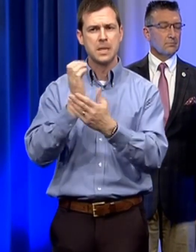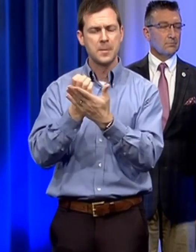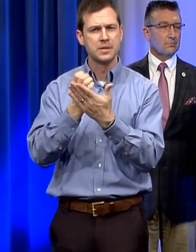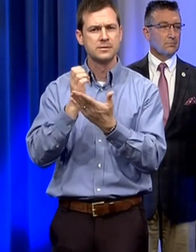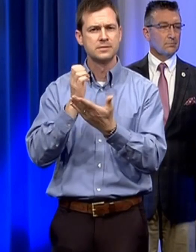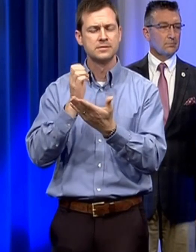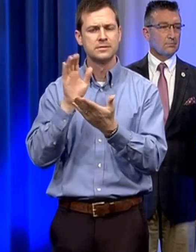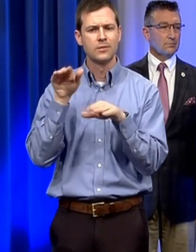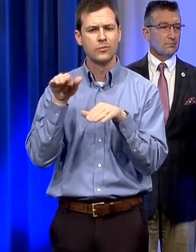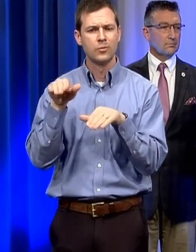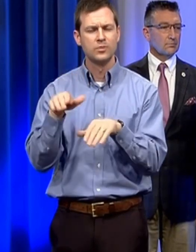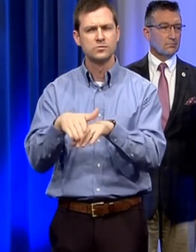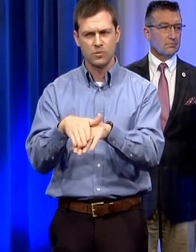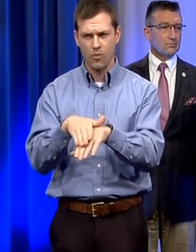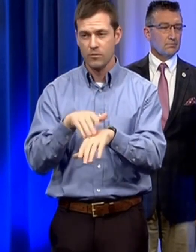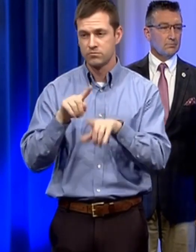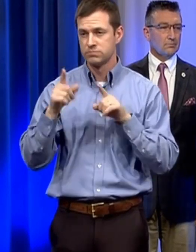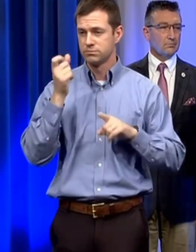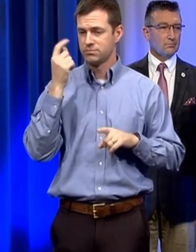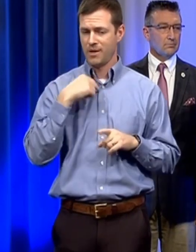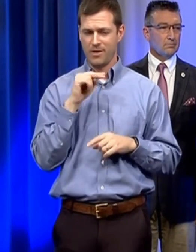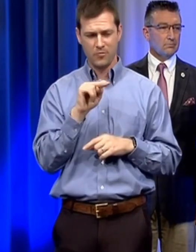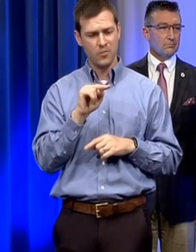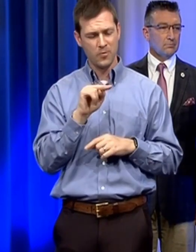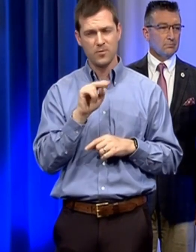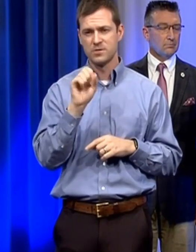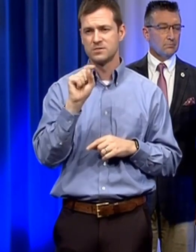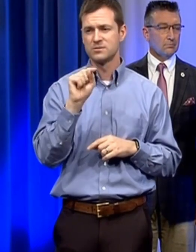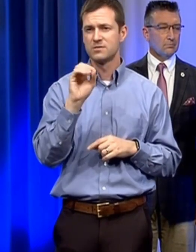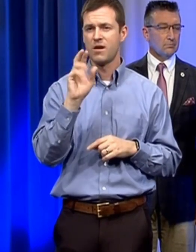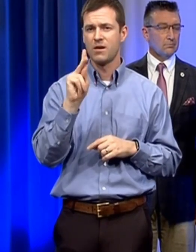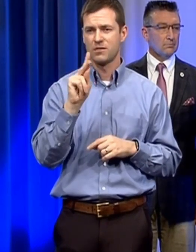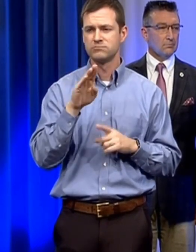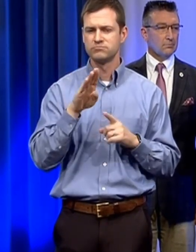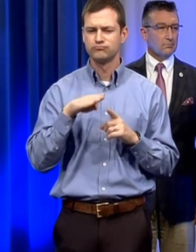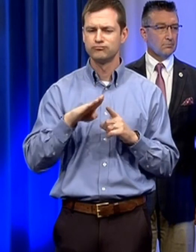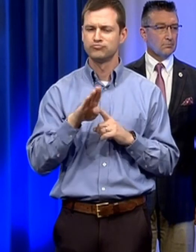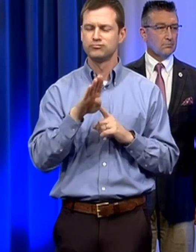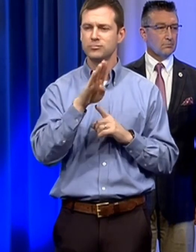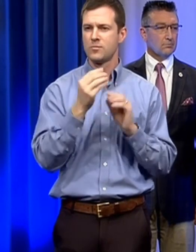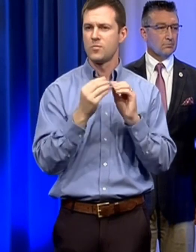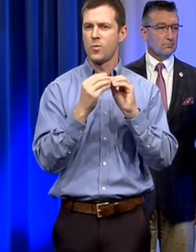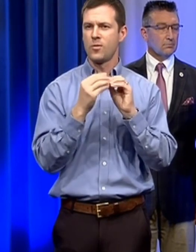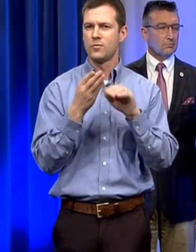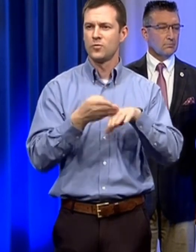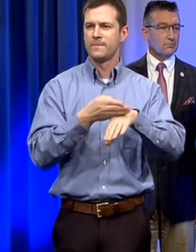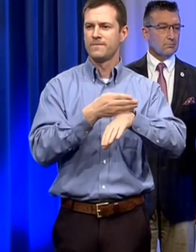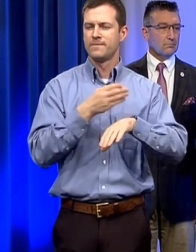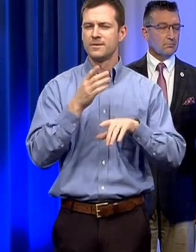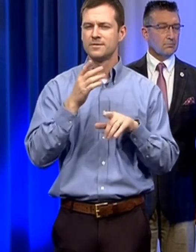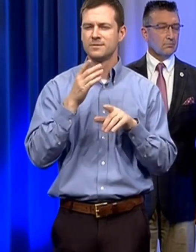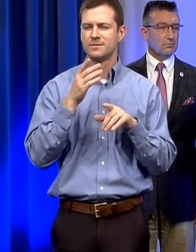doubt that it's affecting but i was pleased to see the stock market started going back up today after the president started his um uh